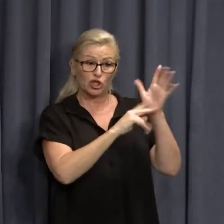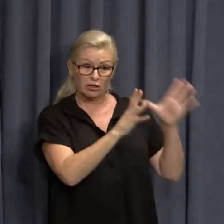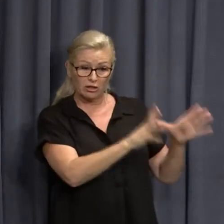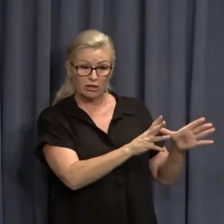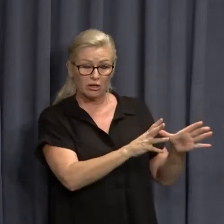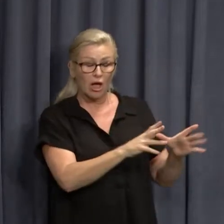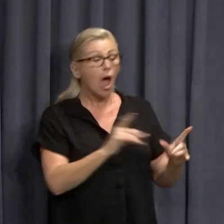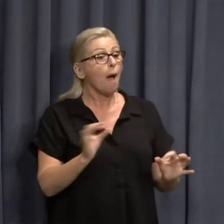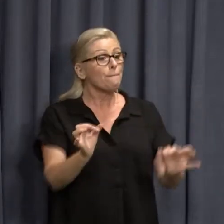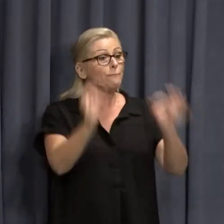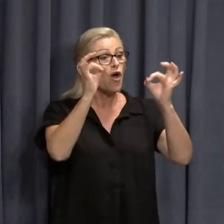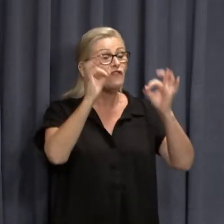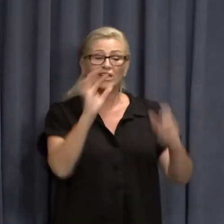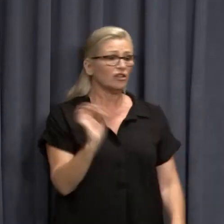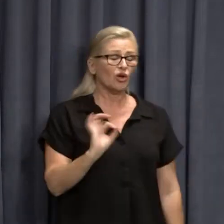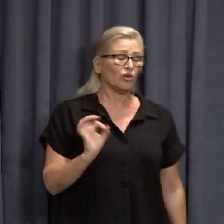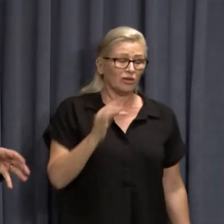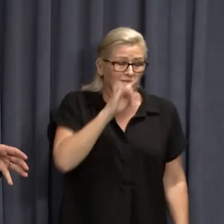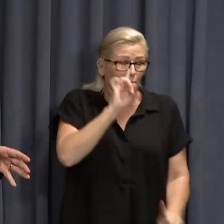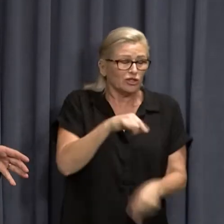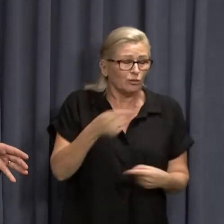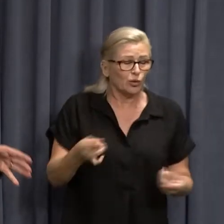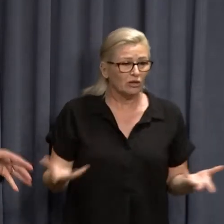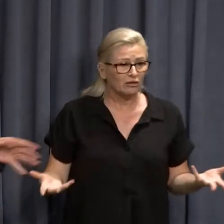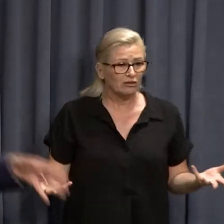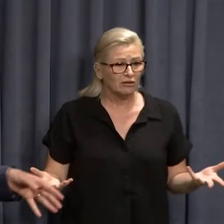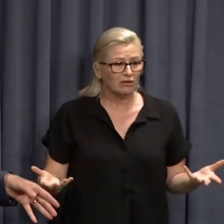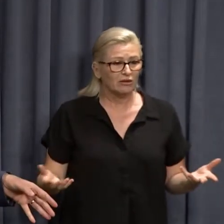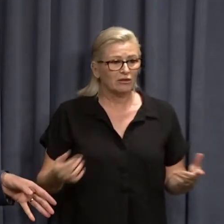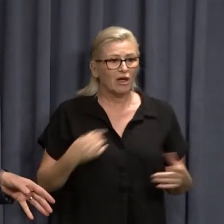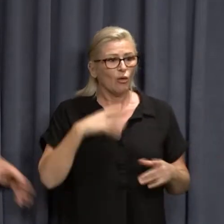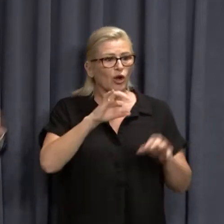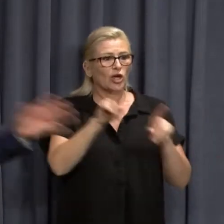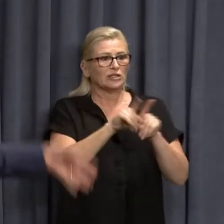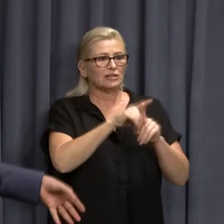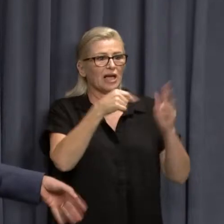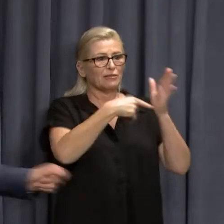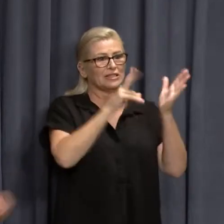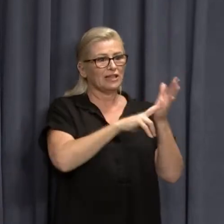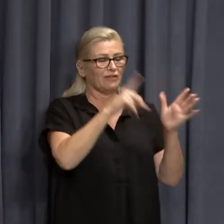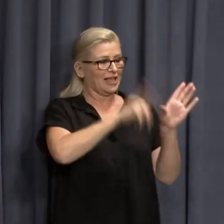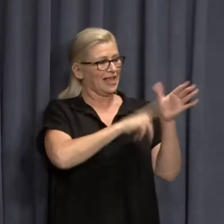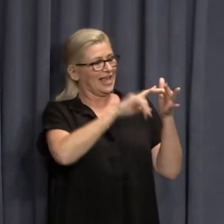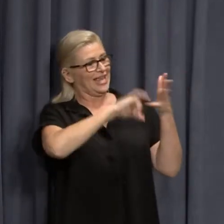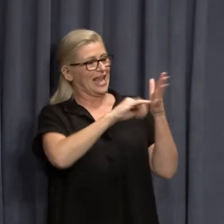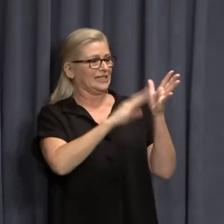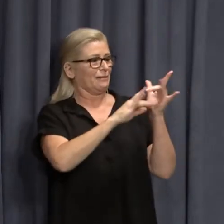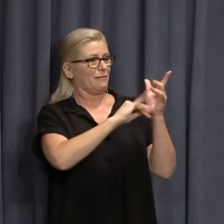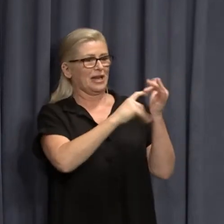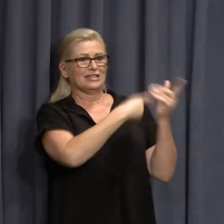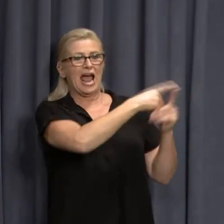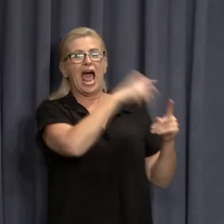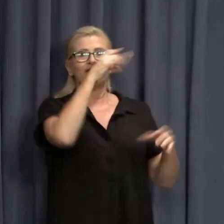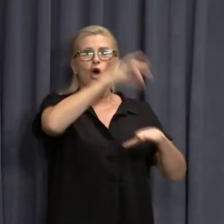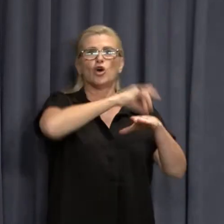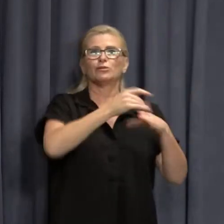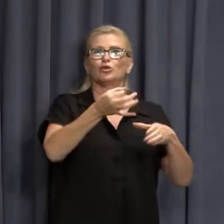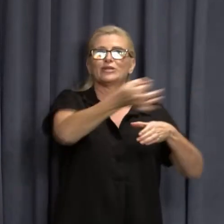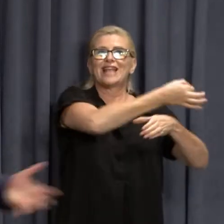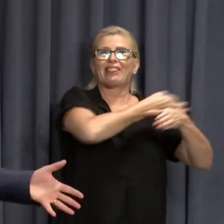won't be perfect. Nothing is perfect. We don't have, like in Yes Minister, hospitals sitting there with no patients, just waiting.